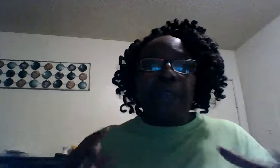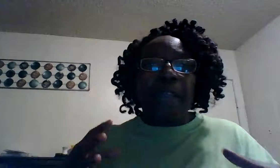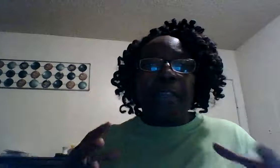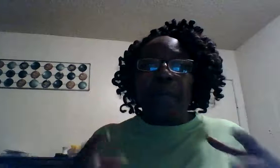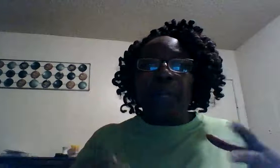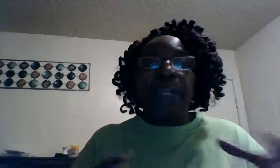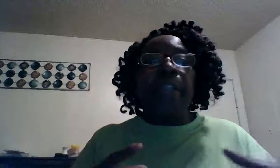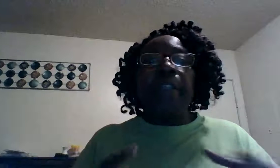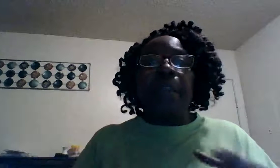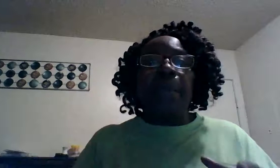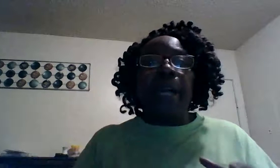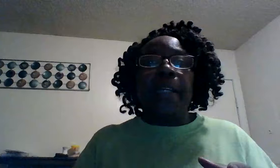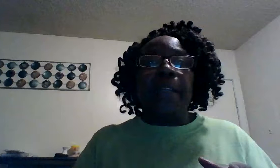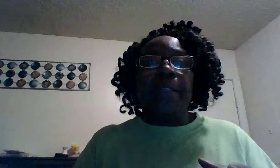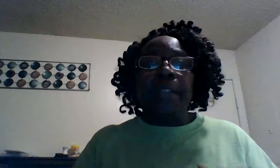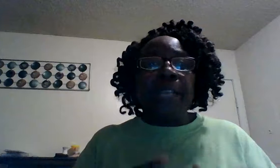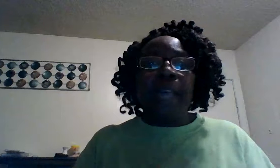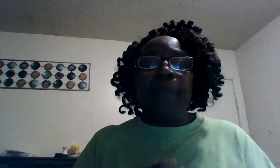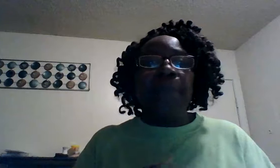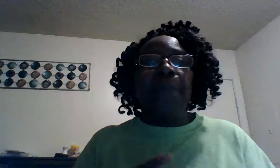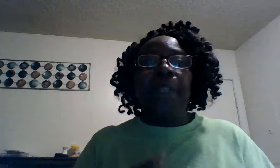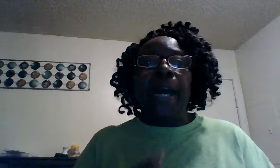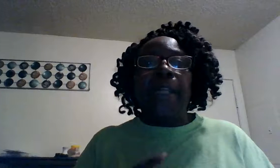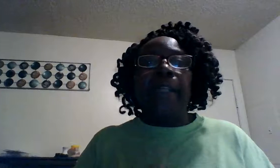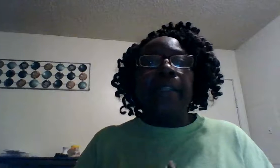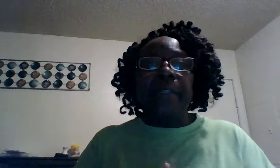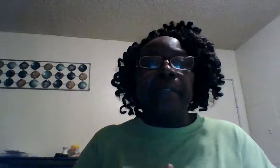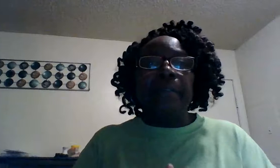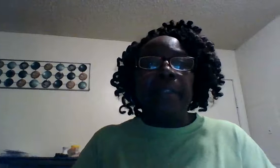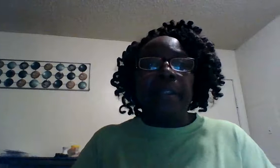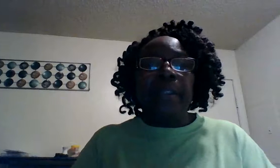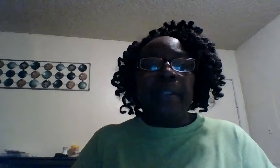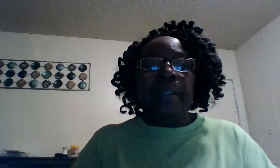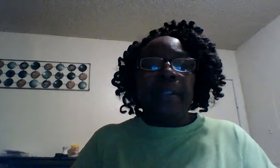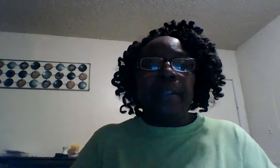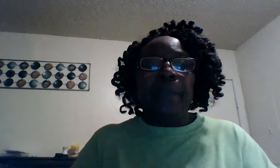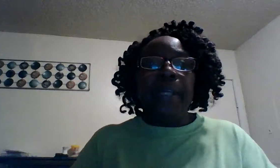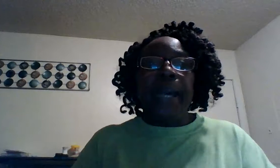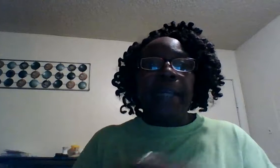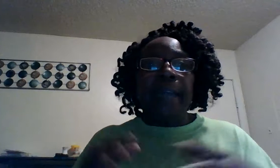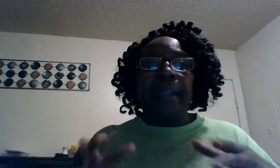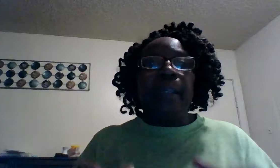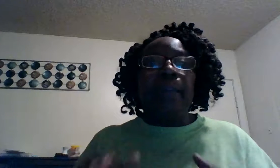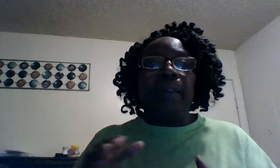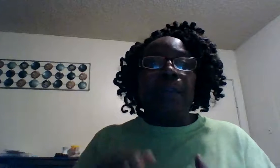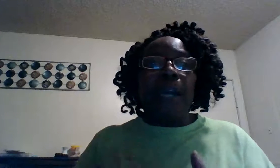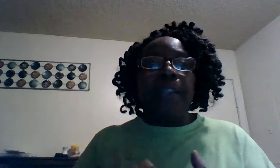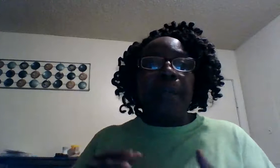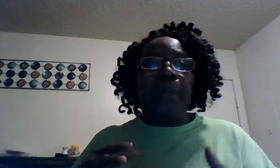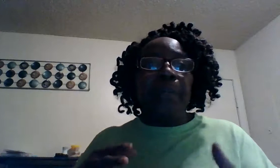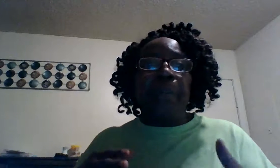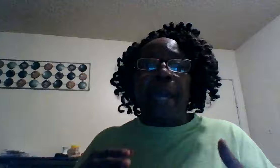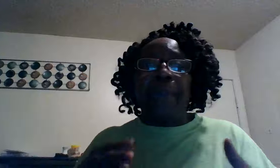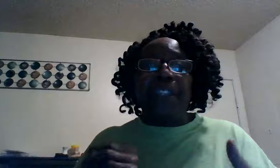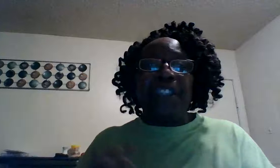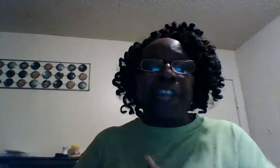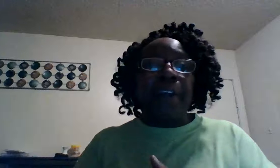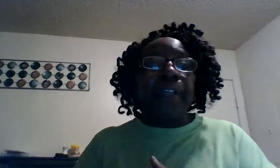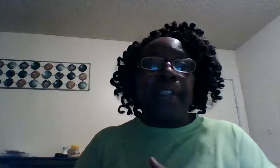Christ healing somebody else that's how much we got to love we got to have the love of Christ that we'd be able to share this